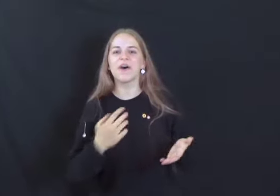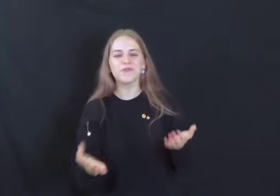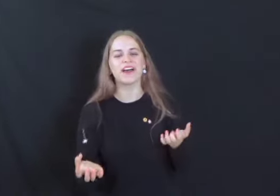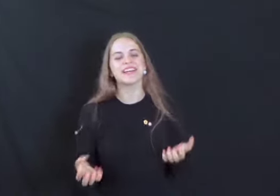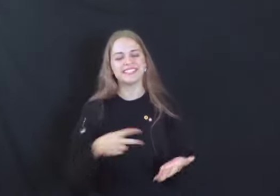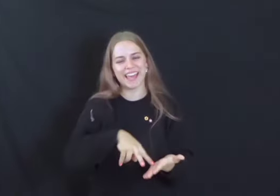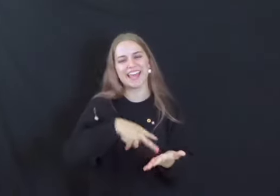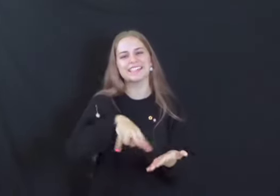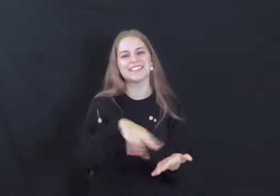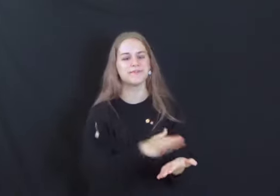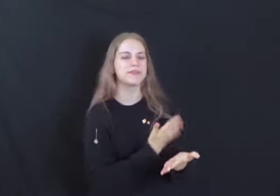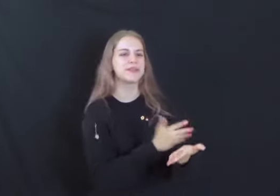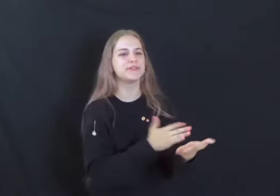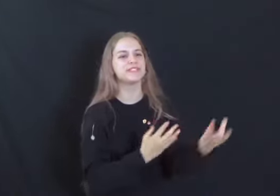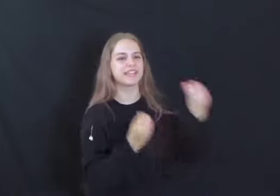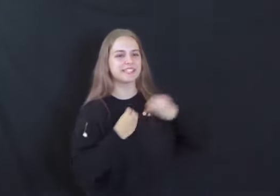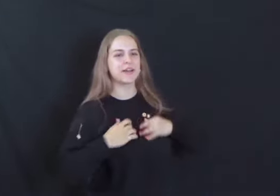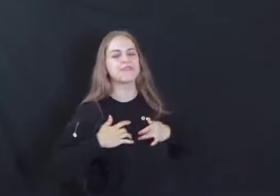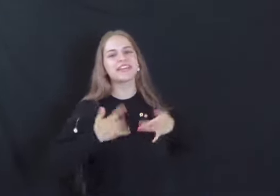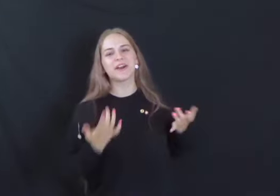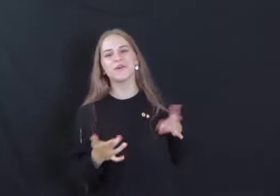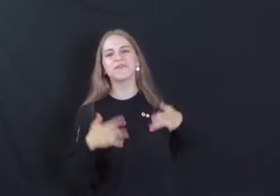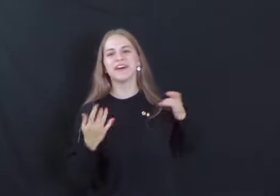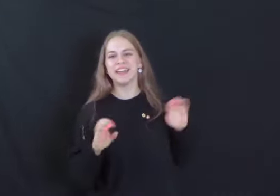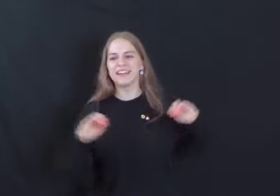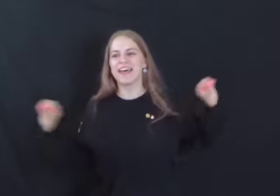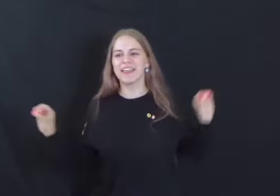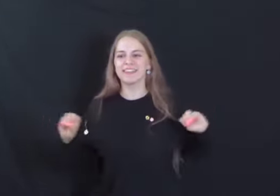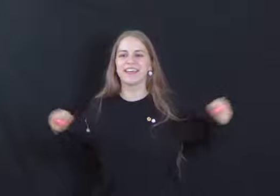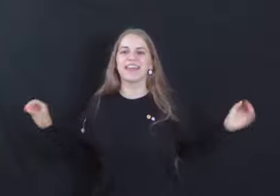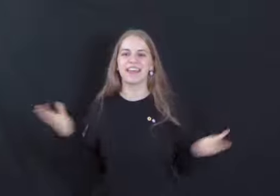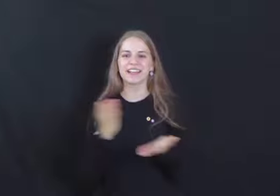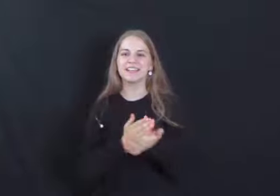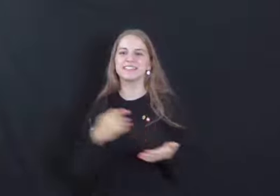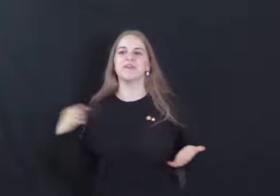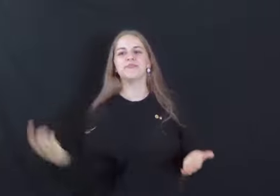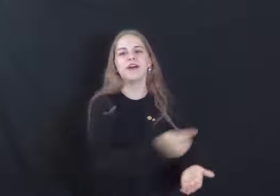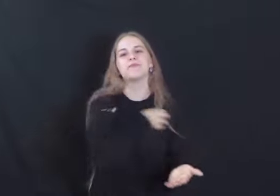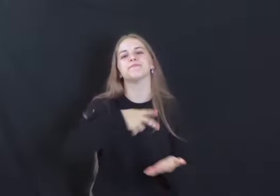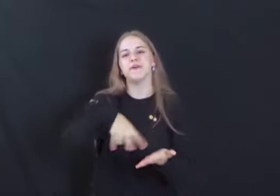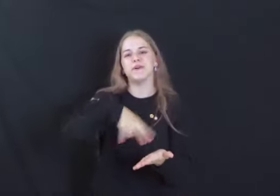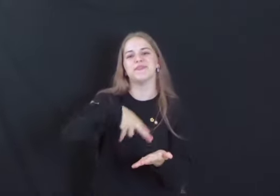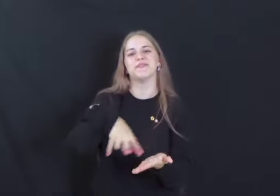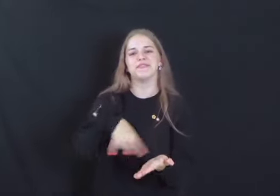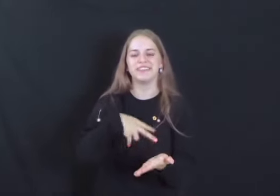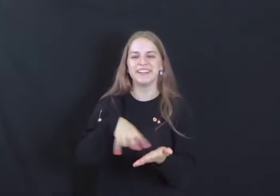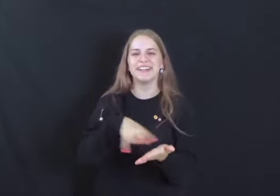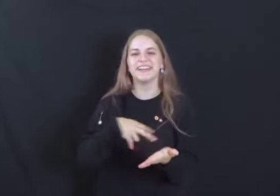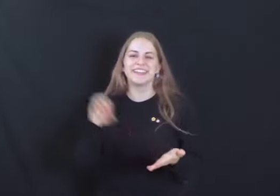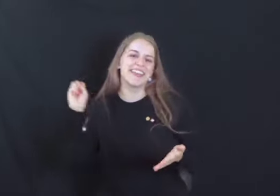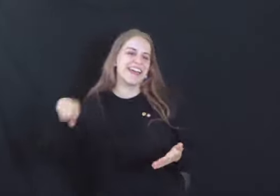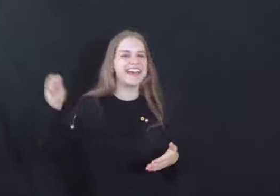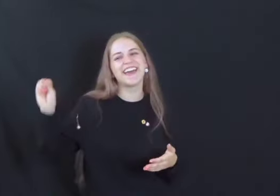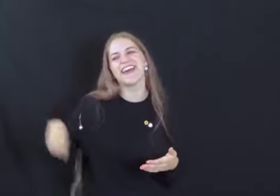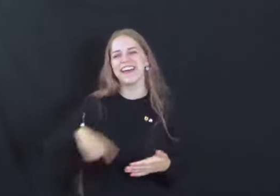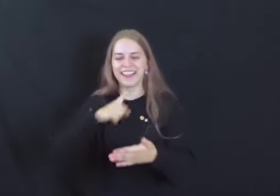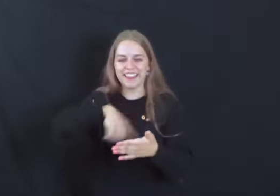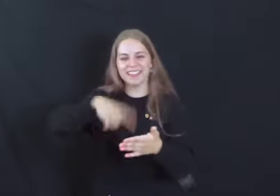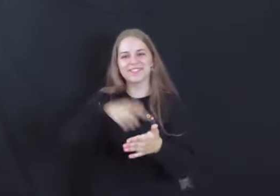wanna dance, the music's coming, you know it ain't nothing I can't stop, I can't hey Let's